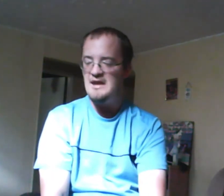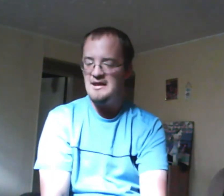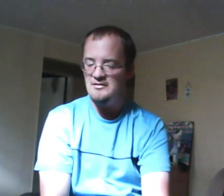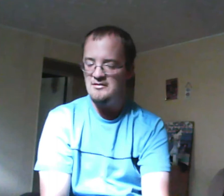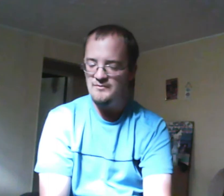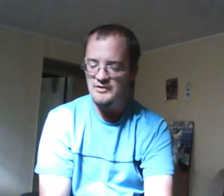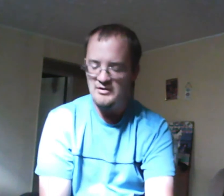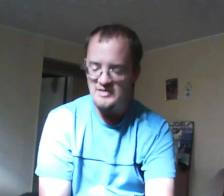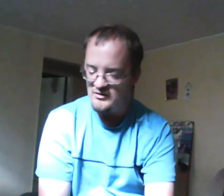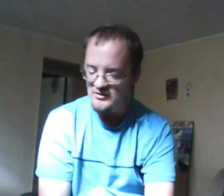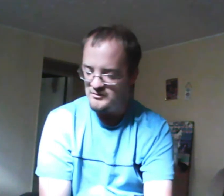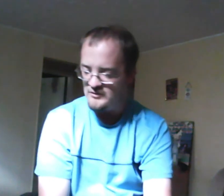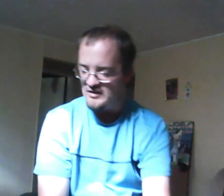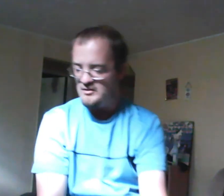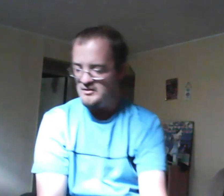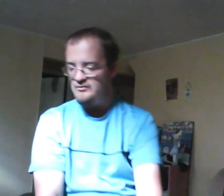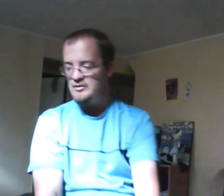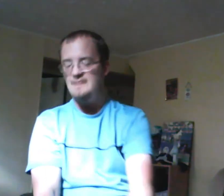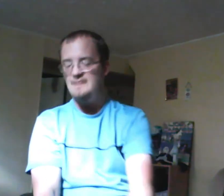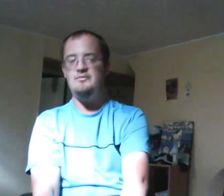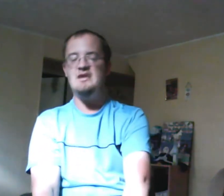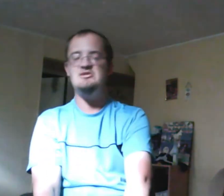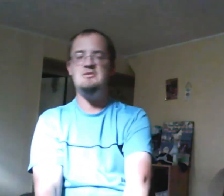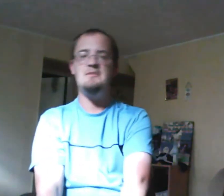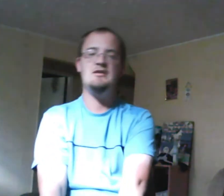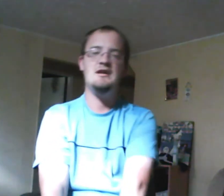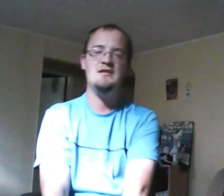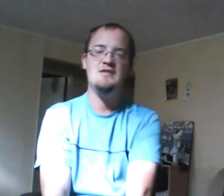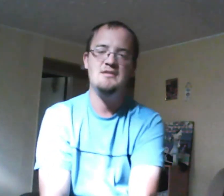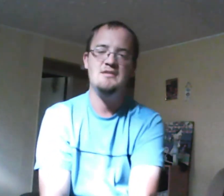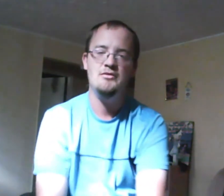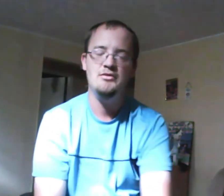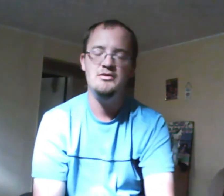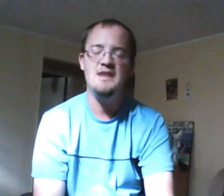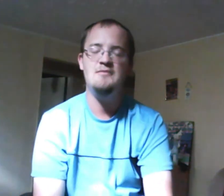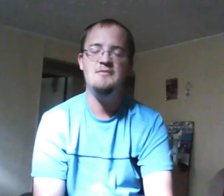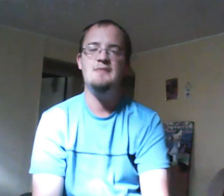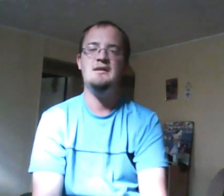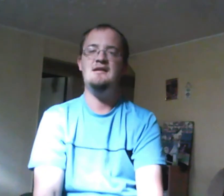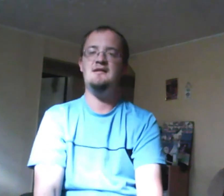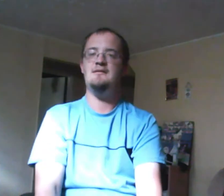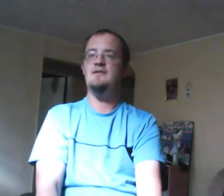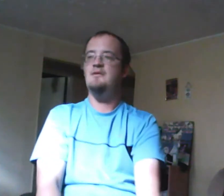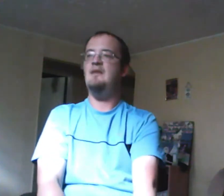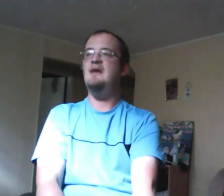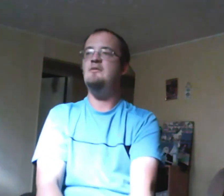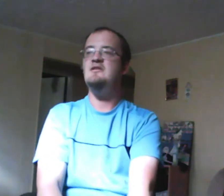take drugs to prevent her knee from breaking because she wanted to be part of the Canadian soccer team not Maya but Katie Maya was a cello